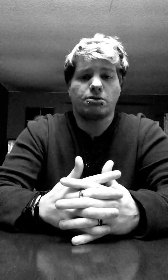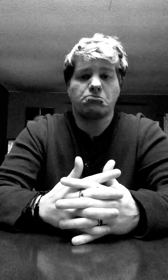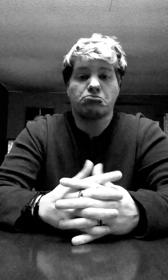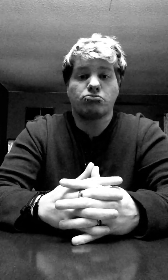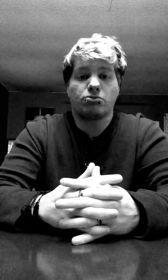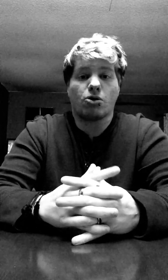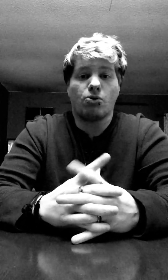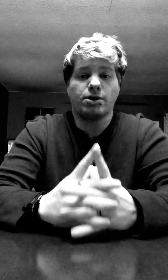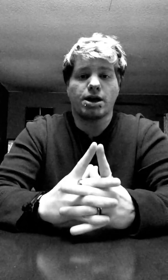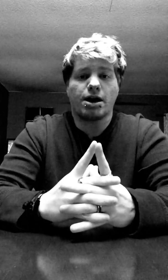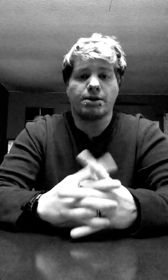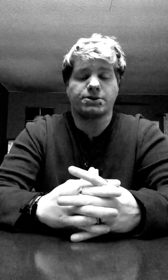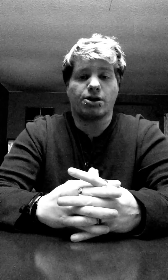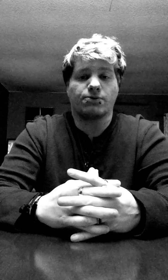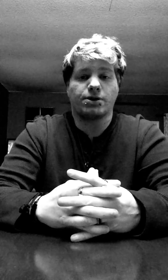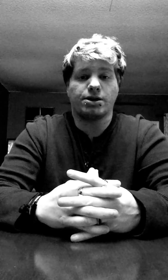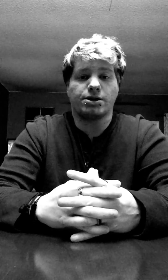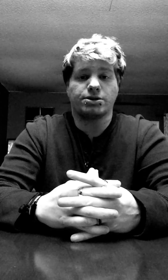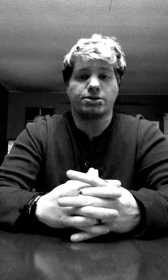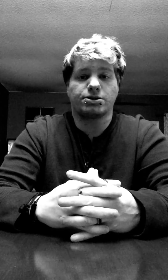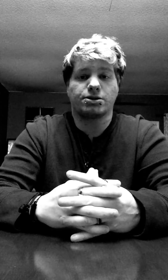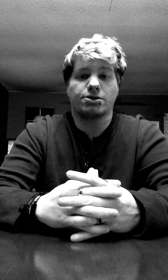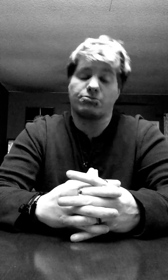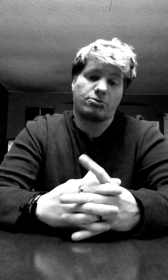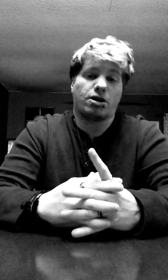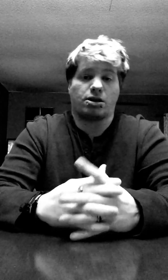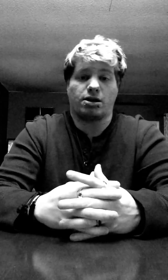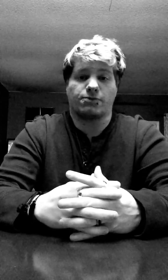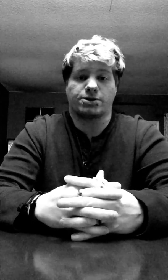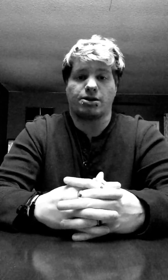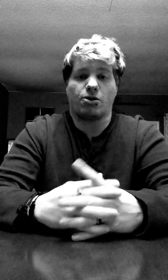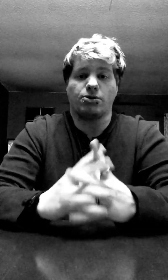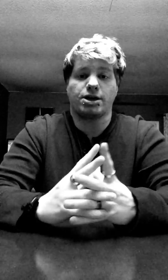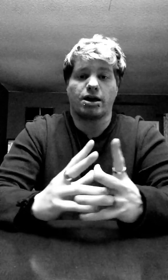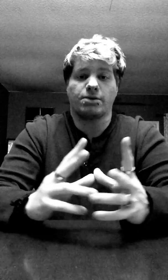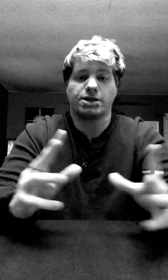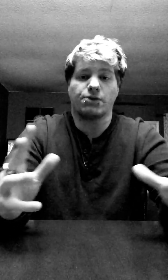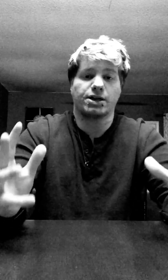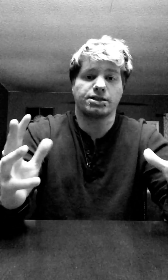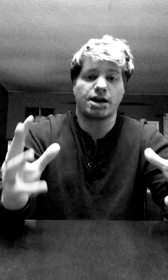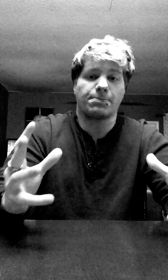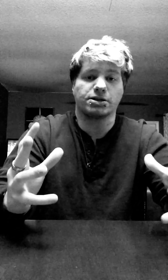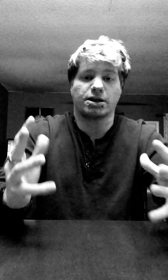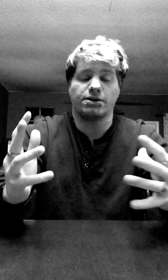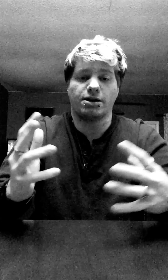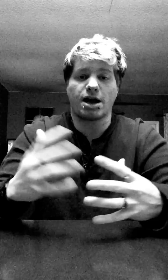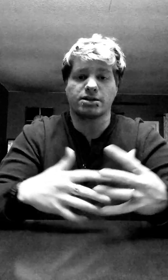So, only God himself is a clinic for sin. Only God himself can stop us, can, not